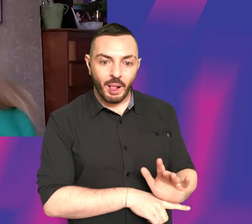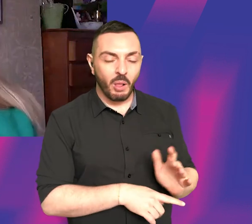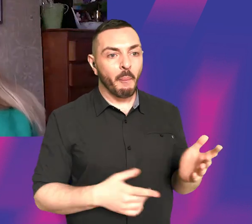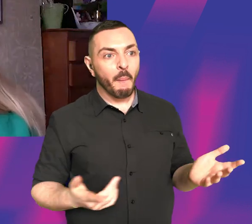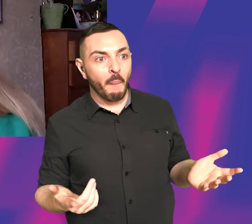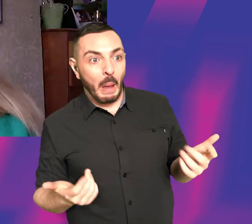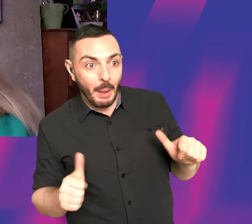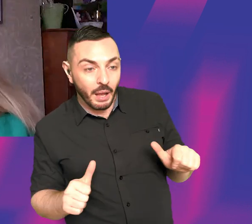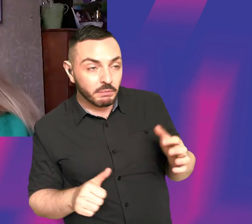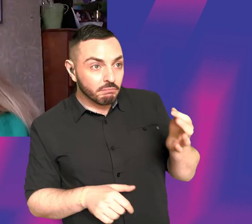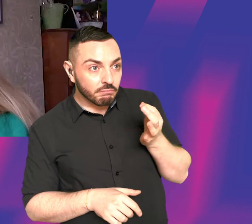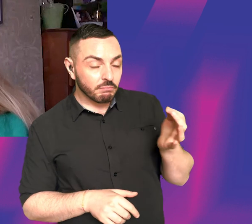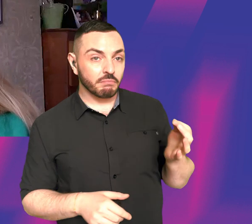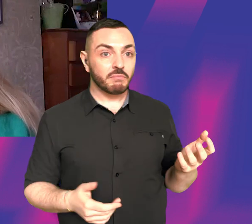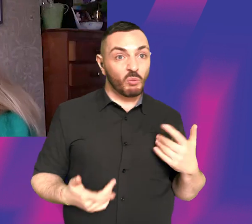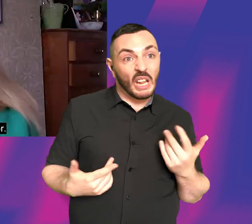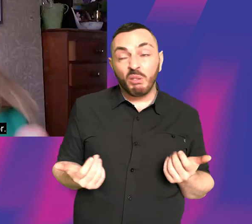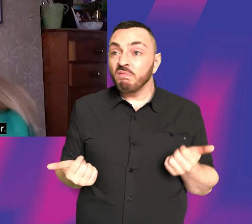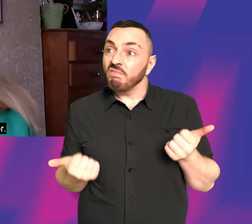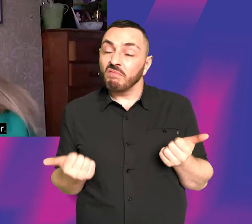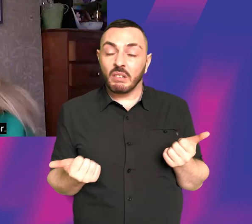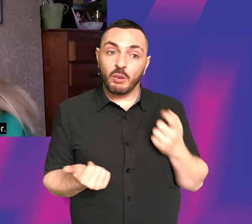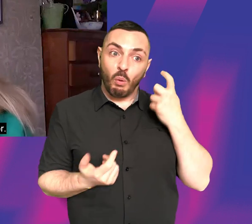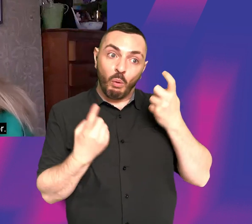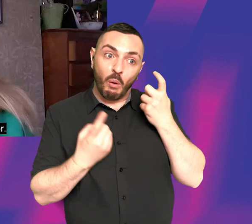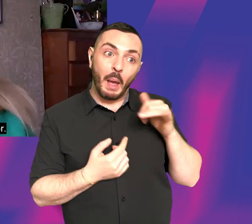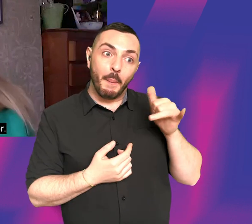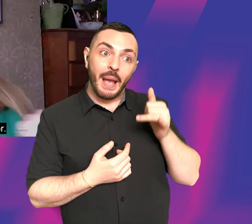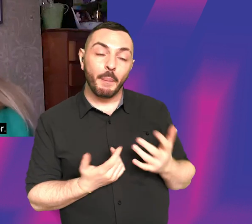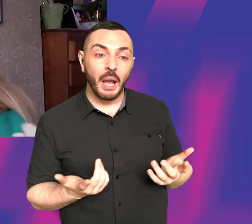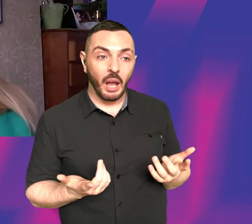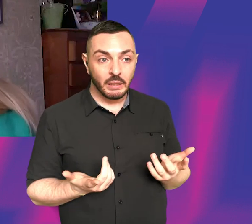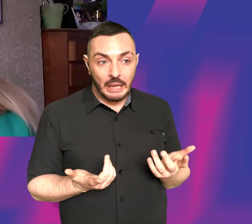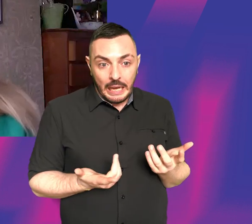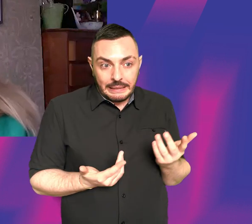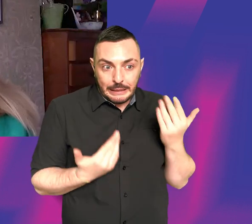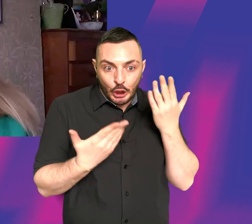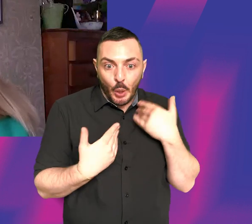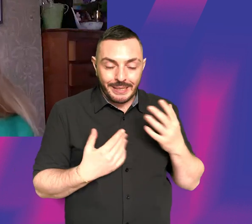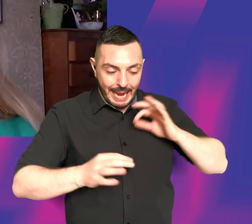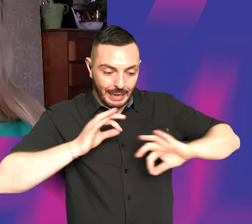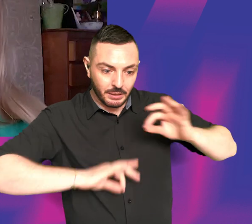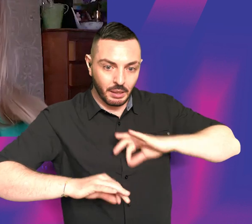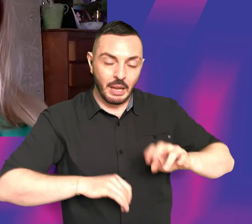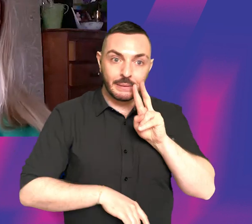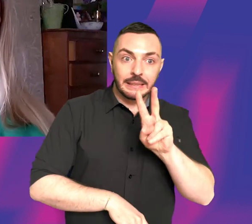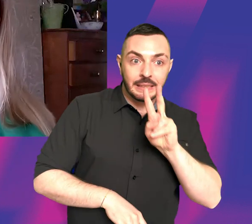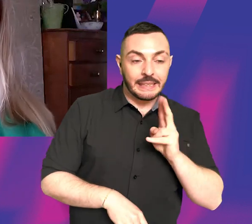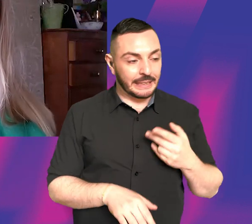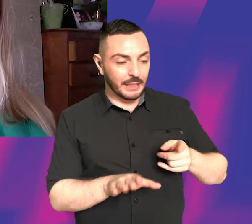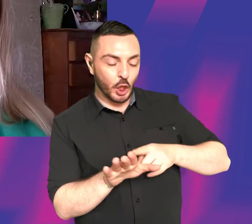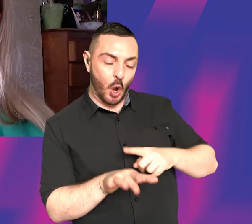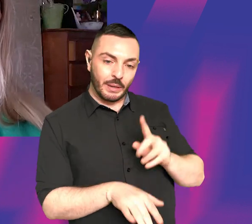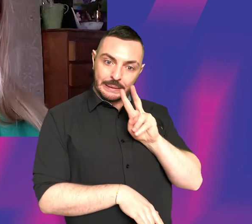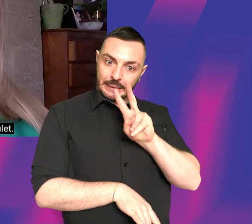writing kind of things that I wasn't that familiar with as, well, I wasn't that familiar with as an actor. I obviously loved and watched many horrors myself